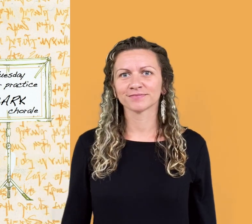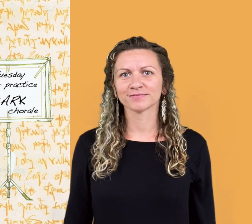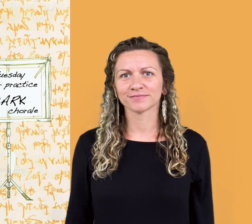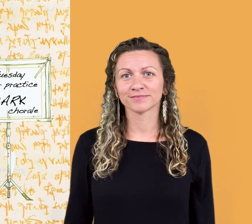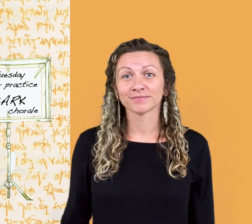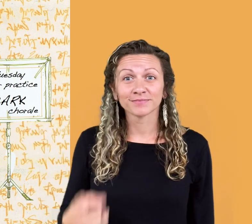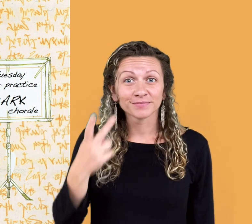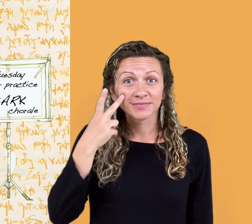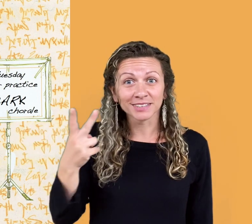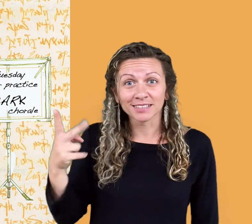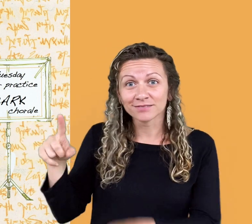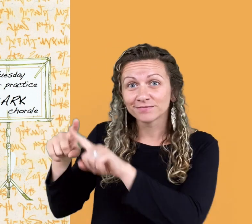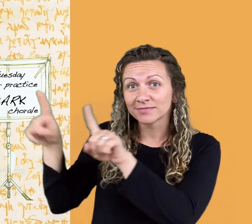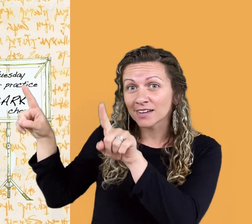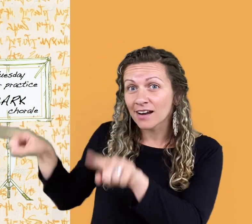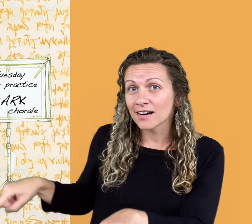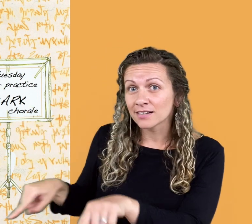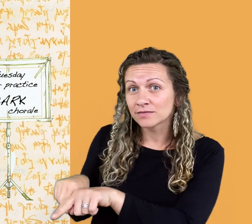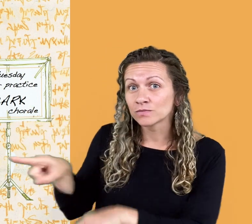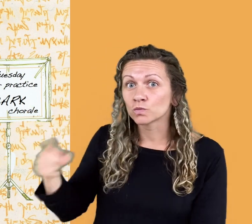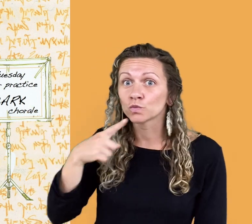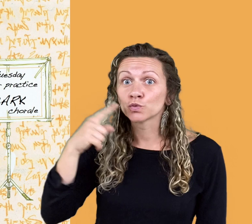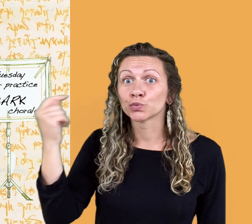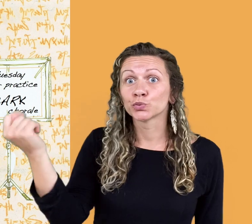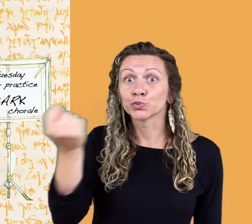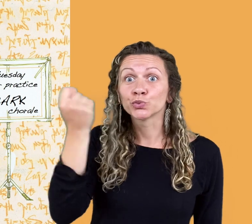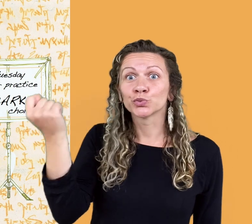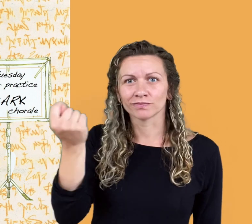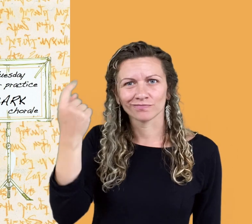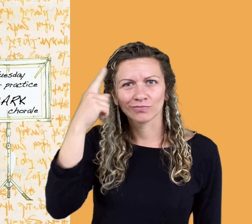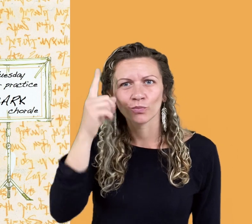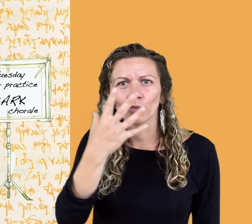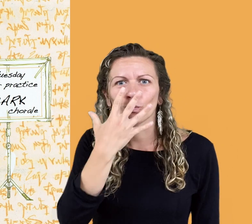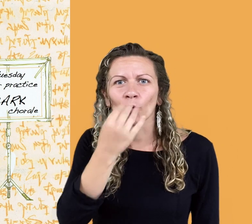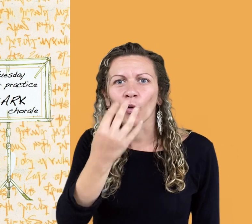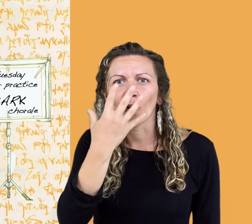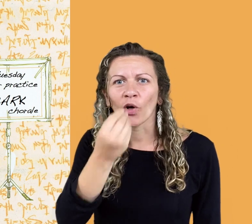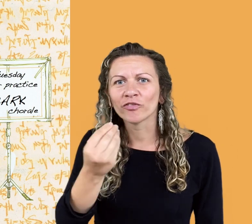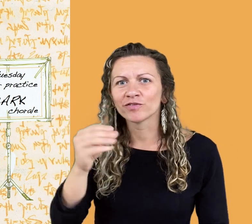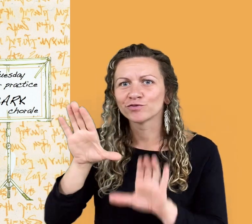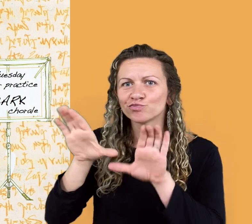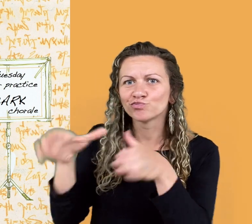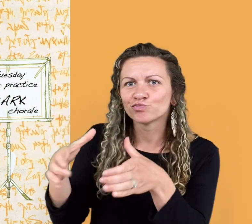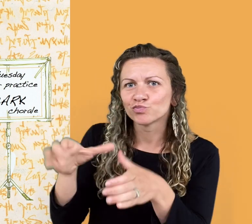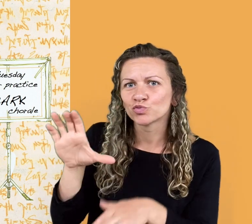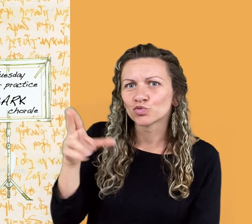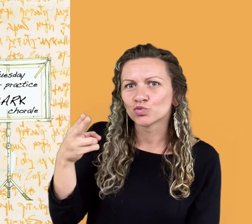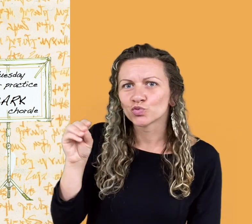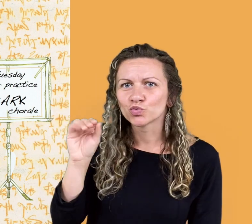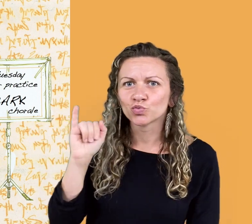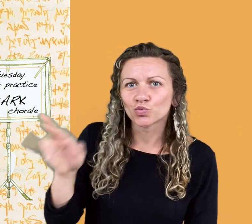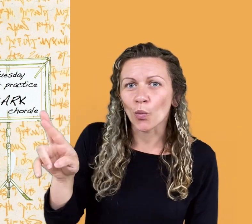See the sign? It says, Tuesday, choir practice,